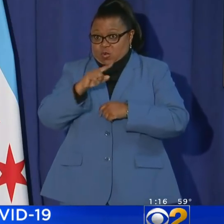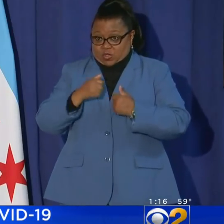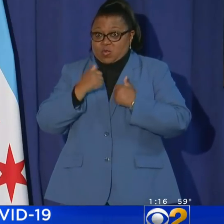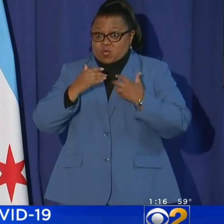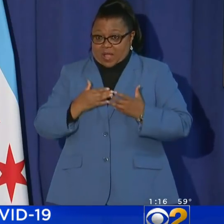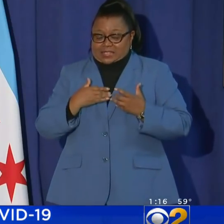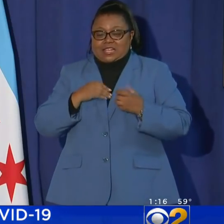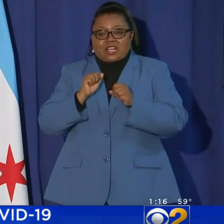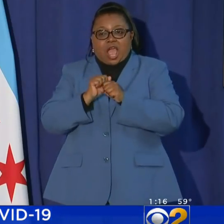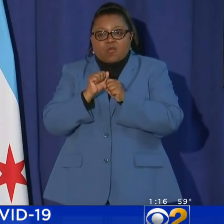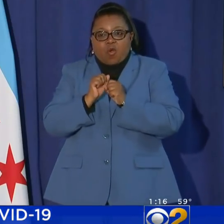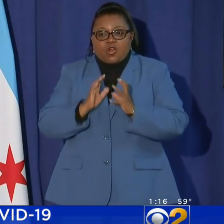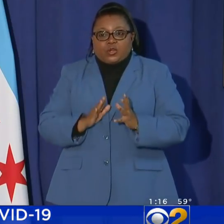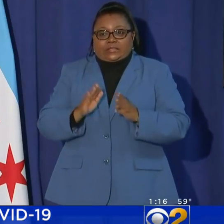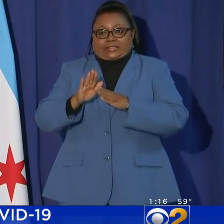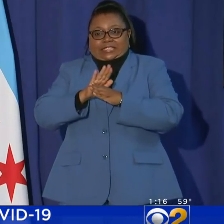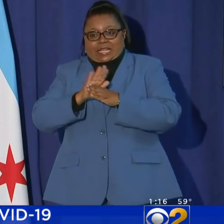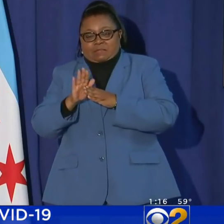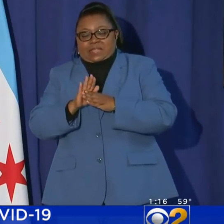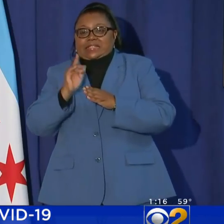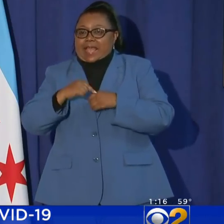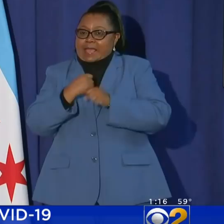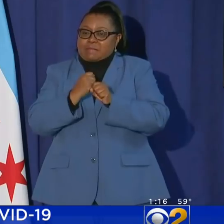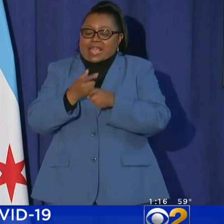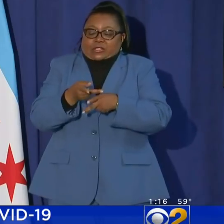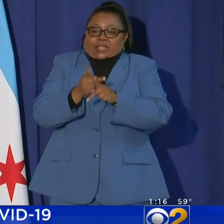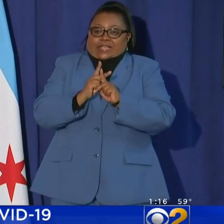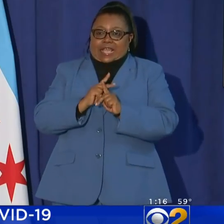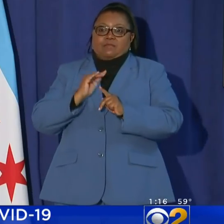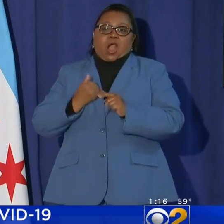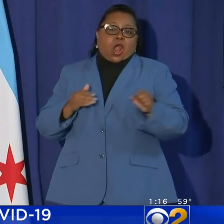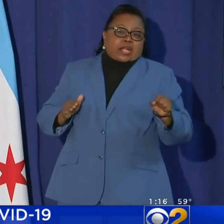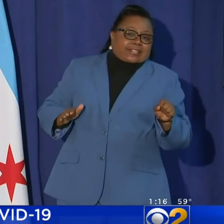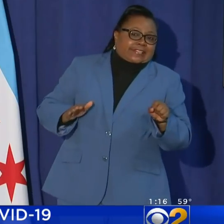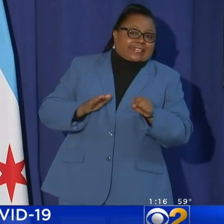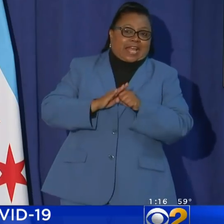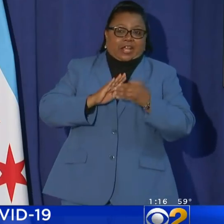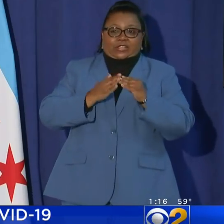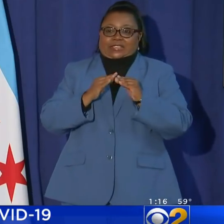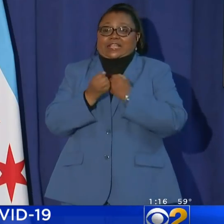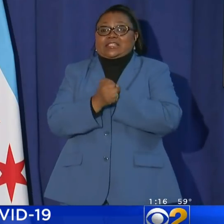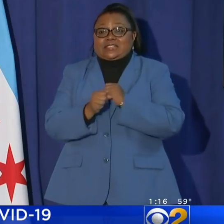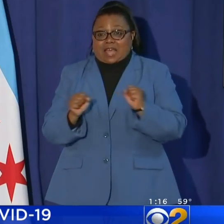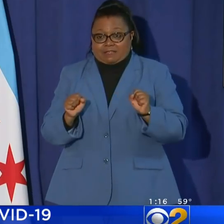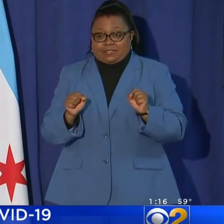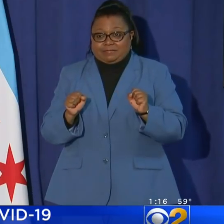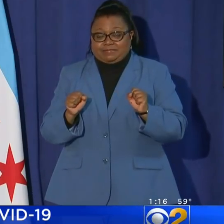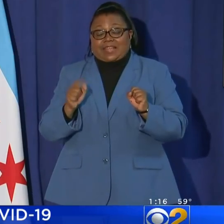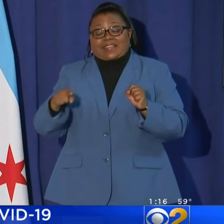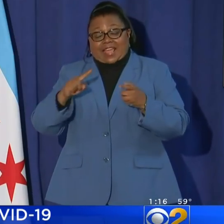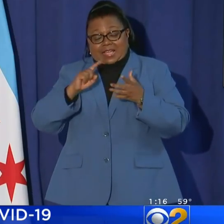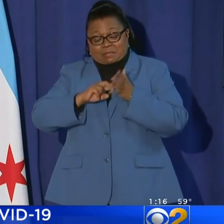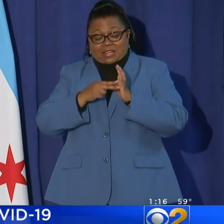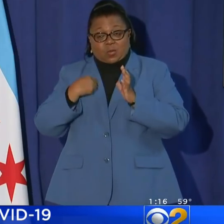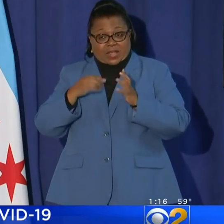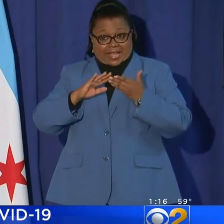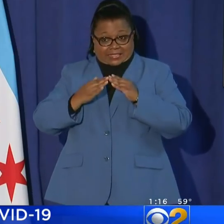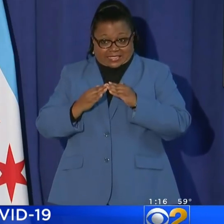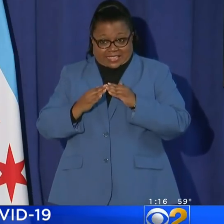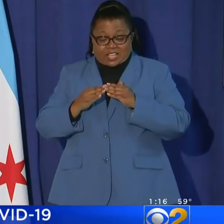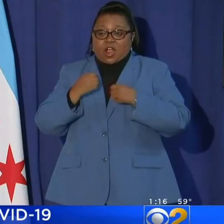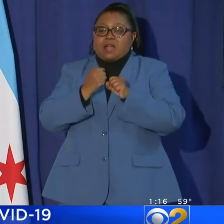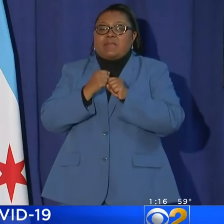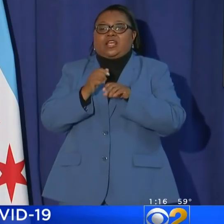our residents, our workers, and our businesses have made to keep our entire city safe. They mean that we as a city